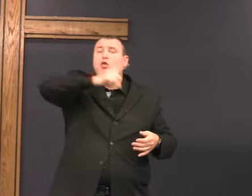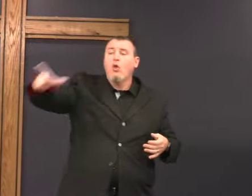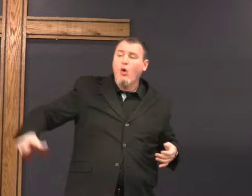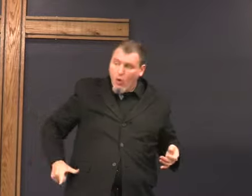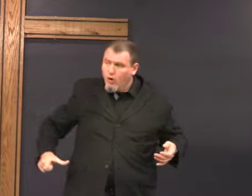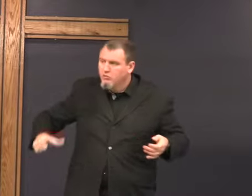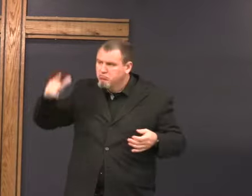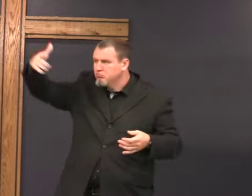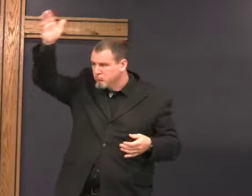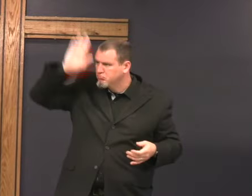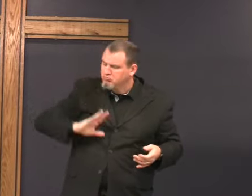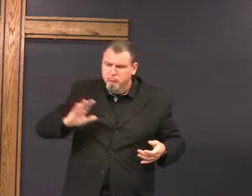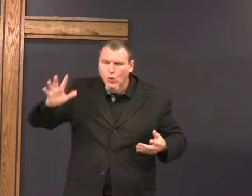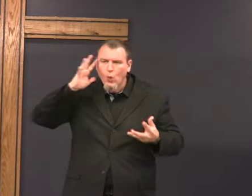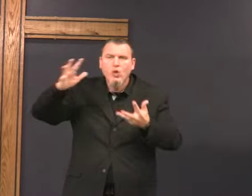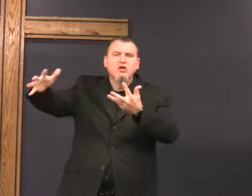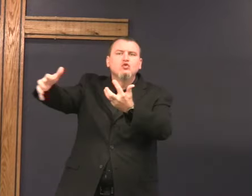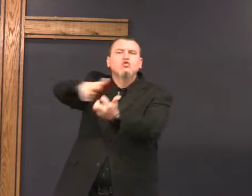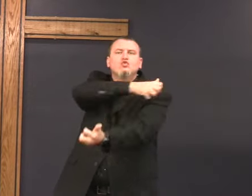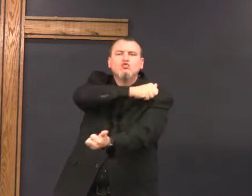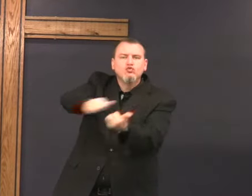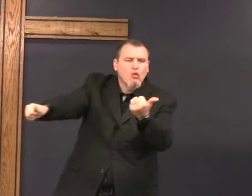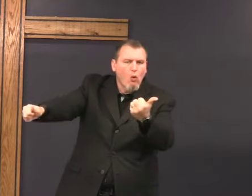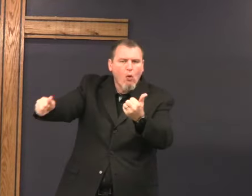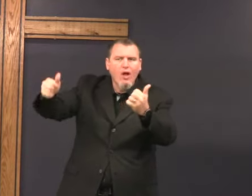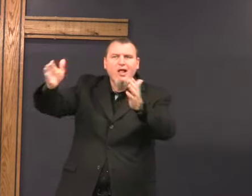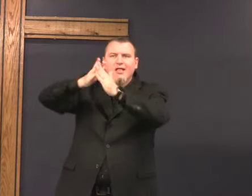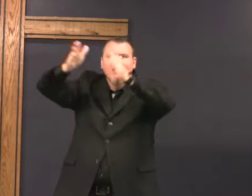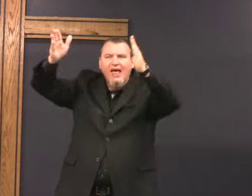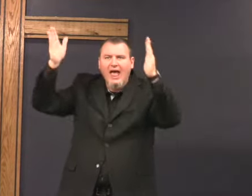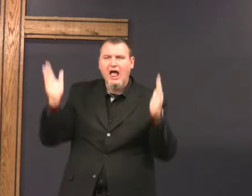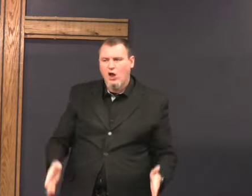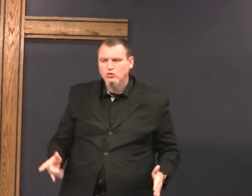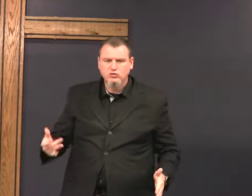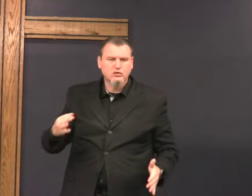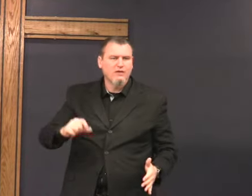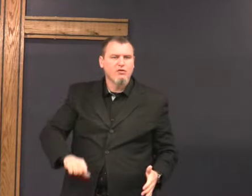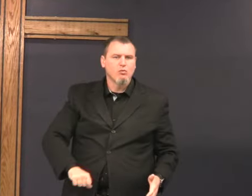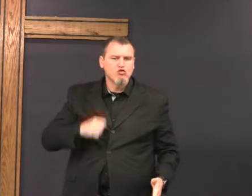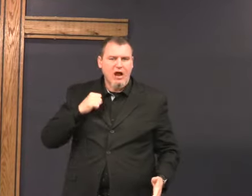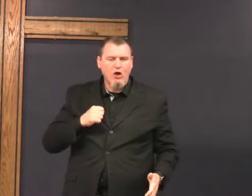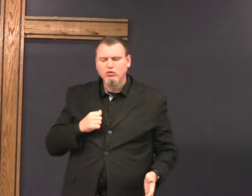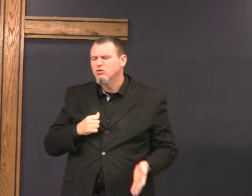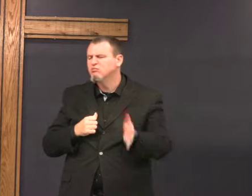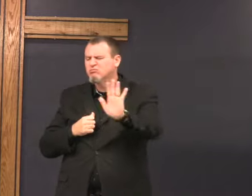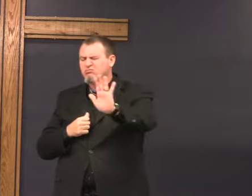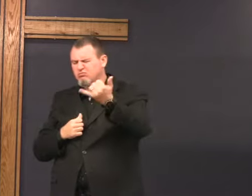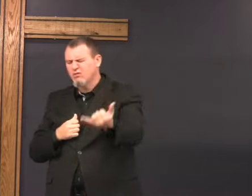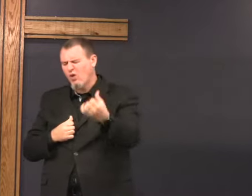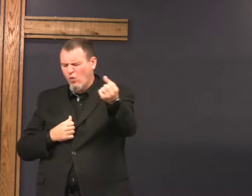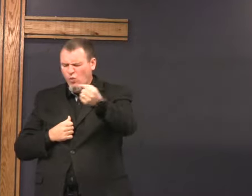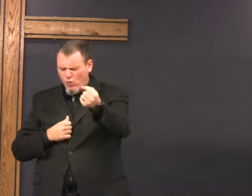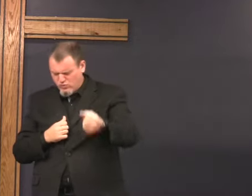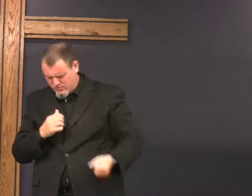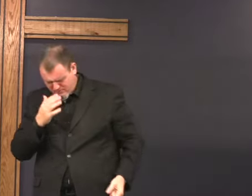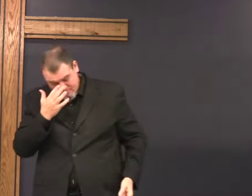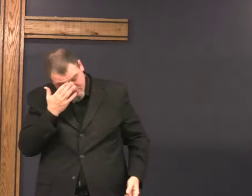The Lord, God, will destroy the house of the crowd. Now, hold on.